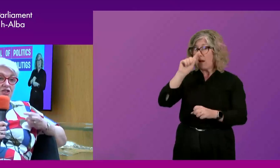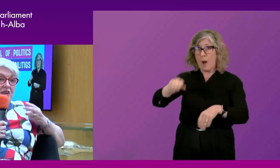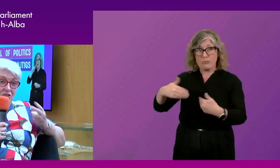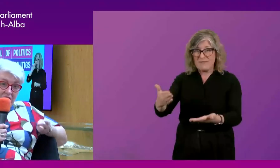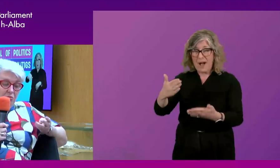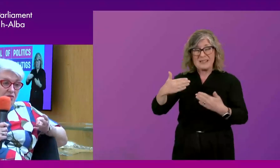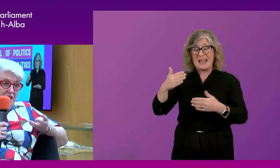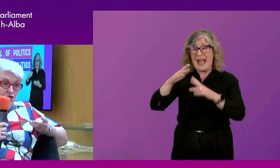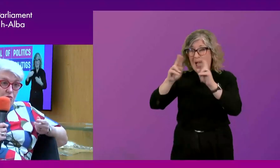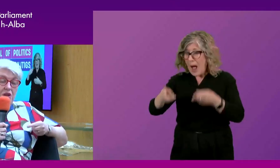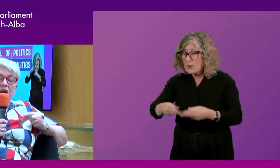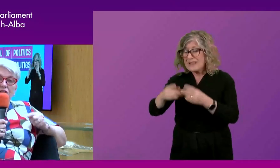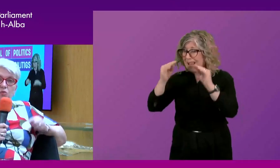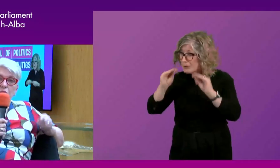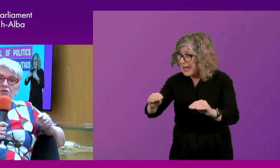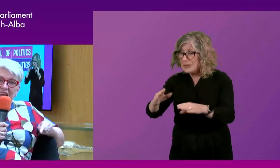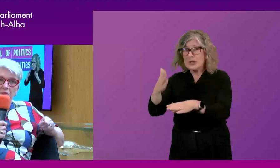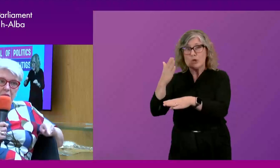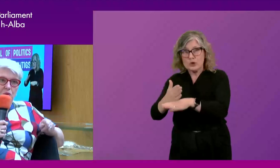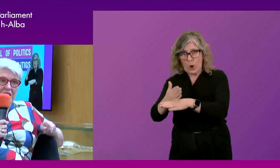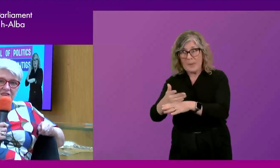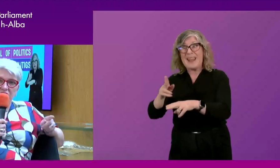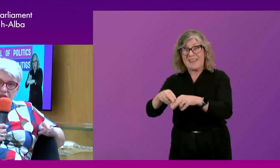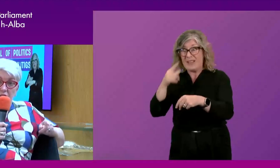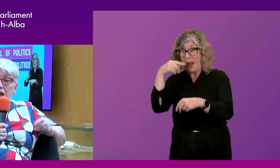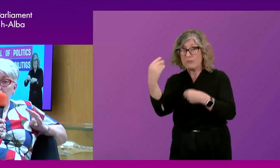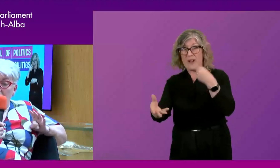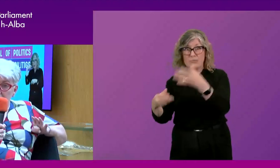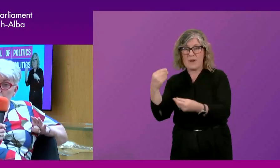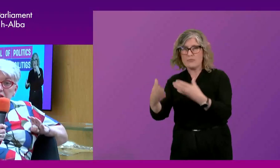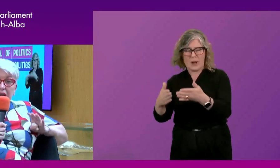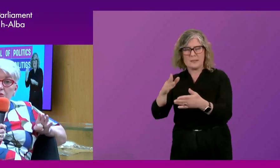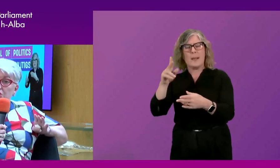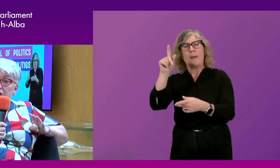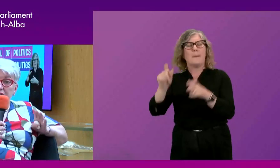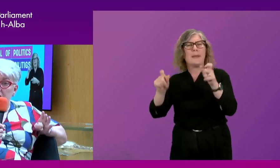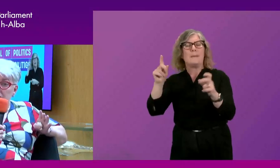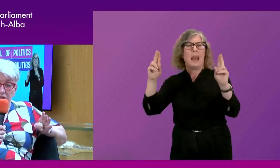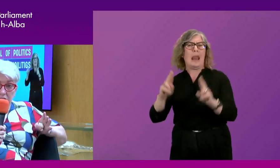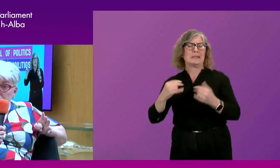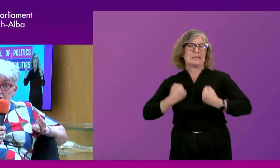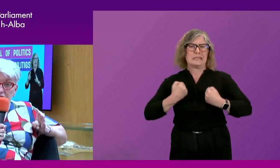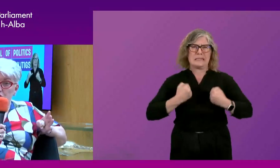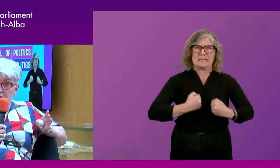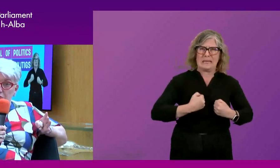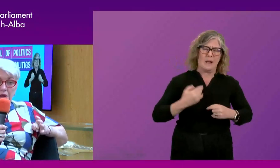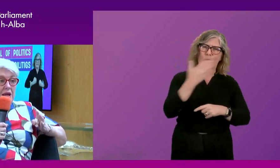the housing, can't provide the education, can't provide the jobs that would prevent people getting sick. At the moment, can't provide the arts and